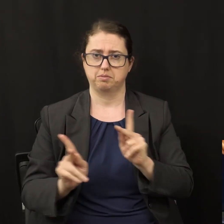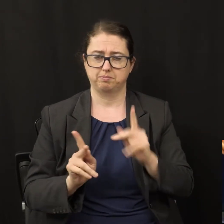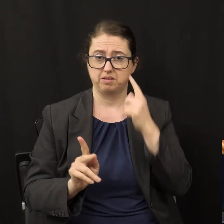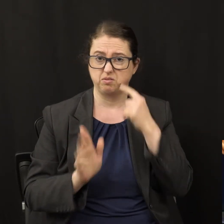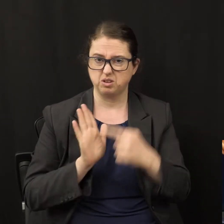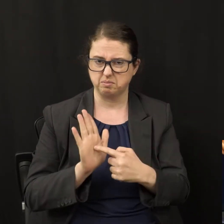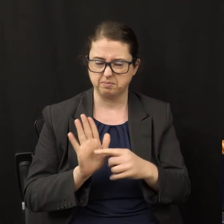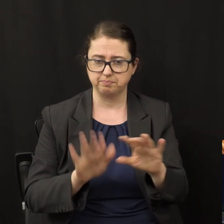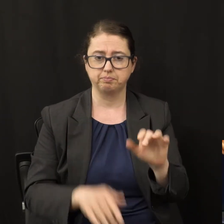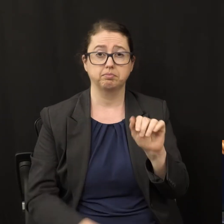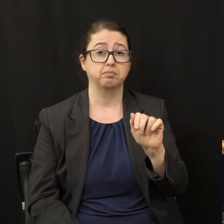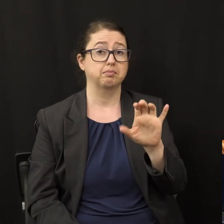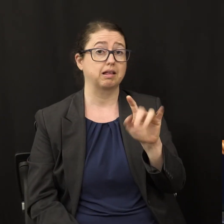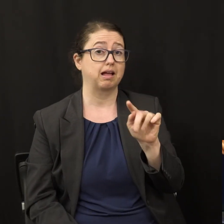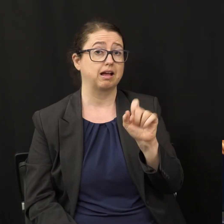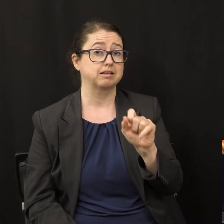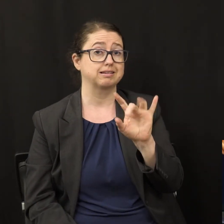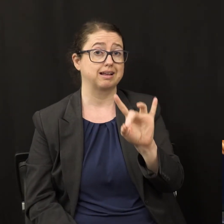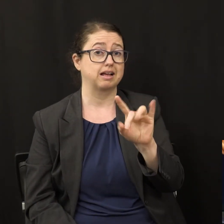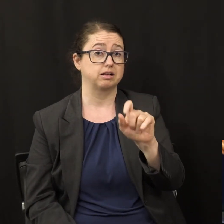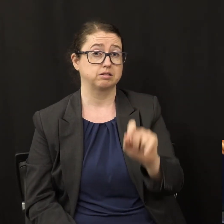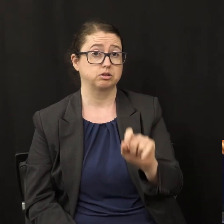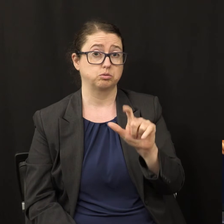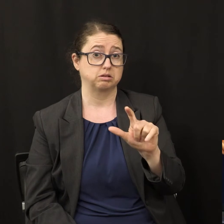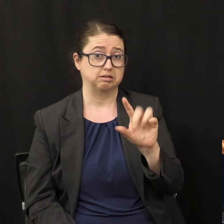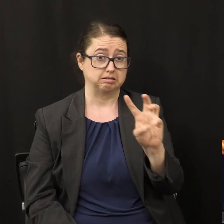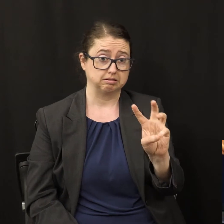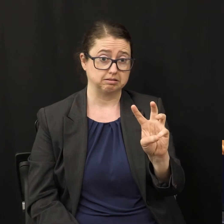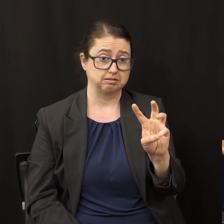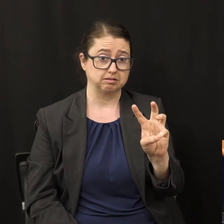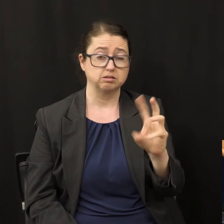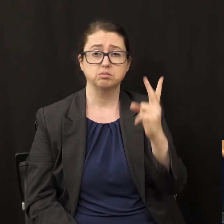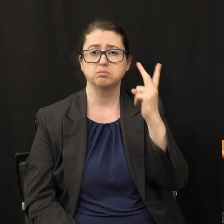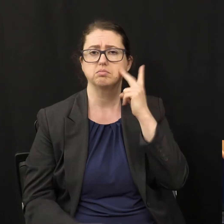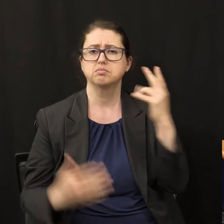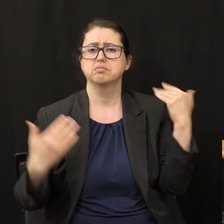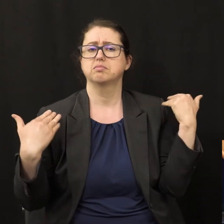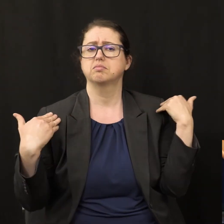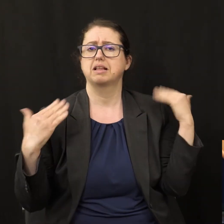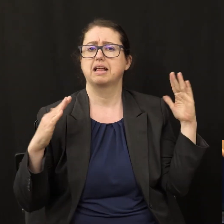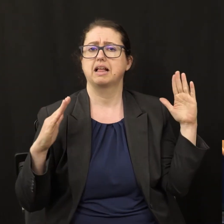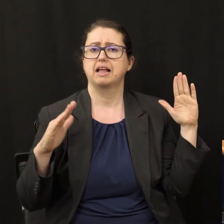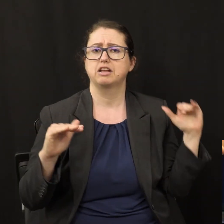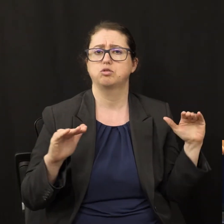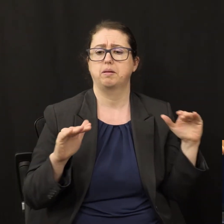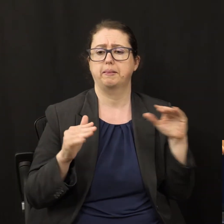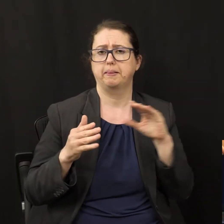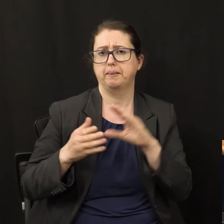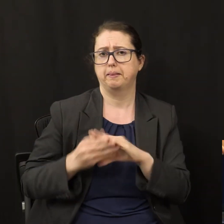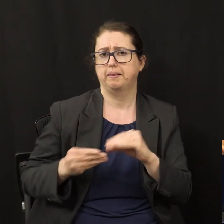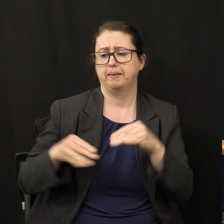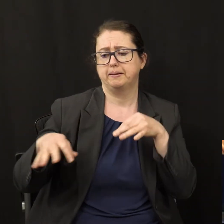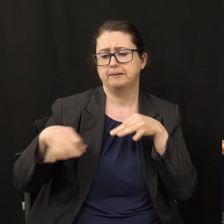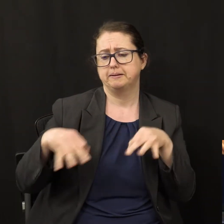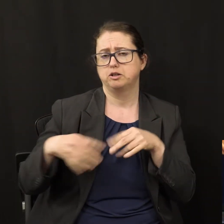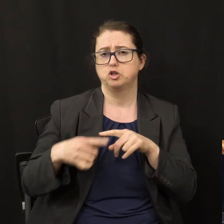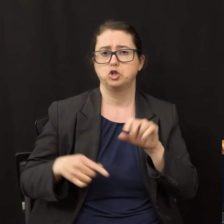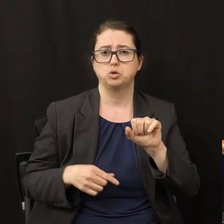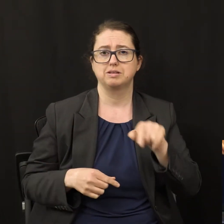chapter 8 and verse 26, we find an angel instructing Philip to go and speak to the Ethiopian eunuch.